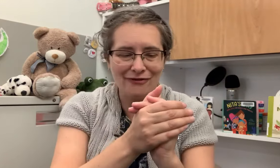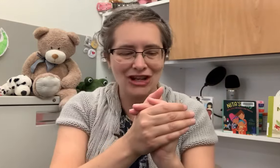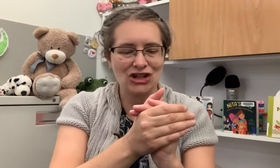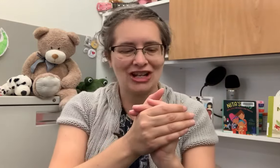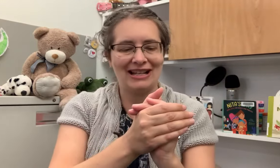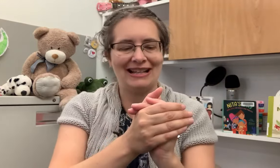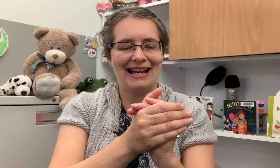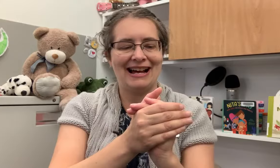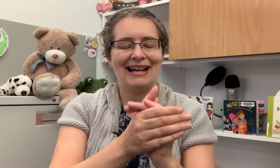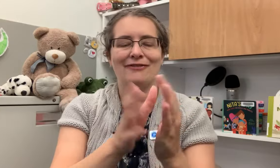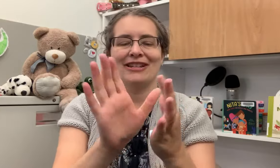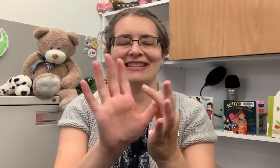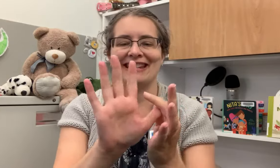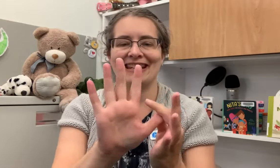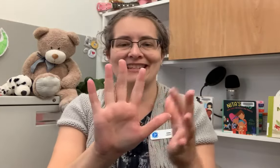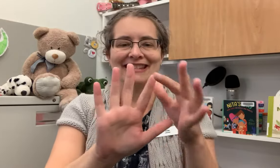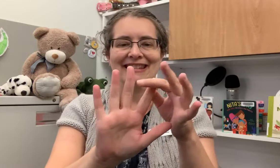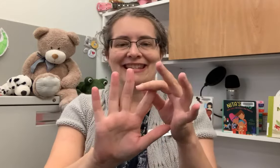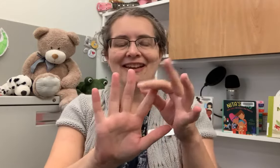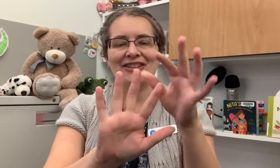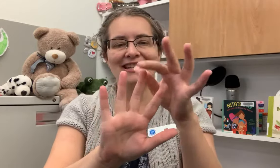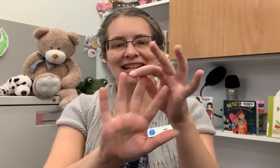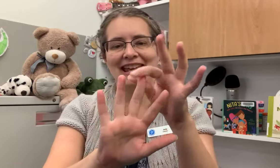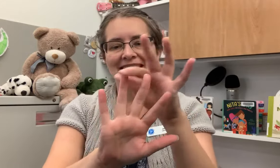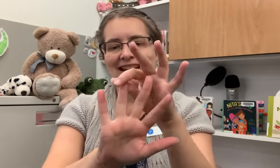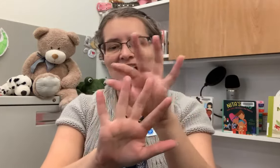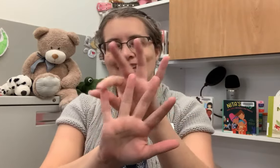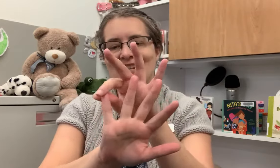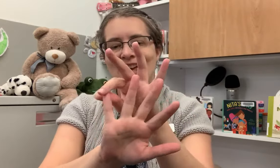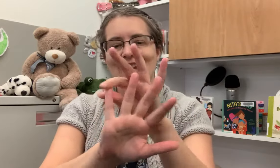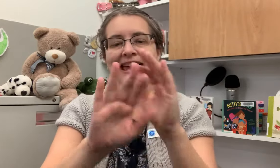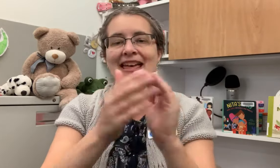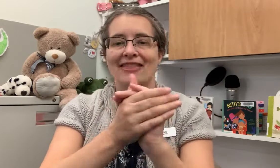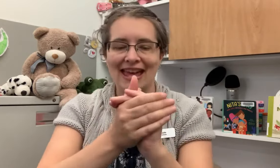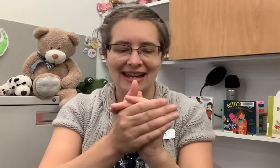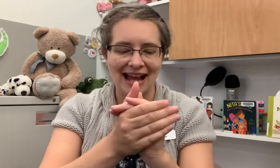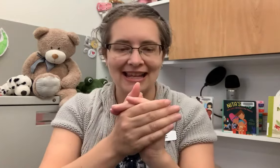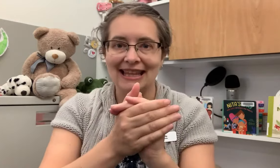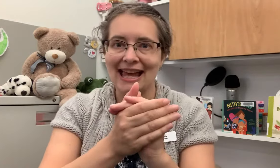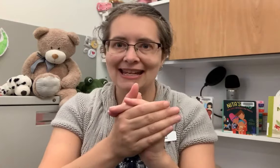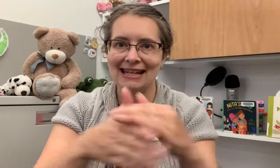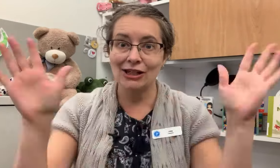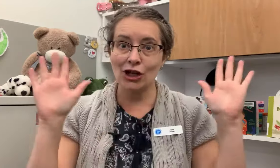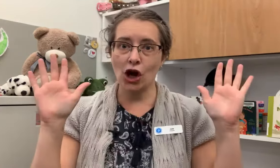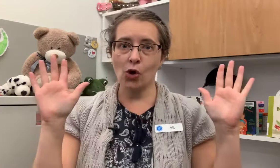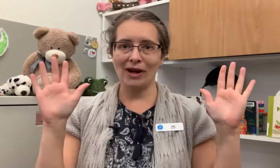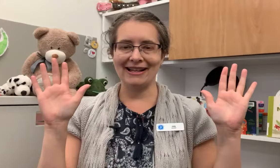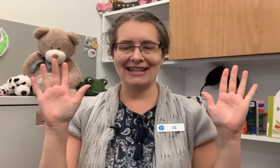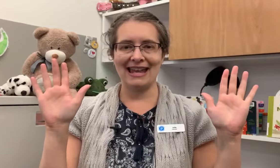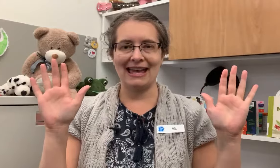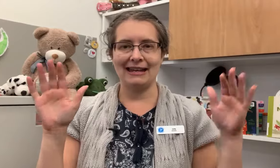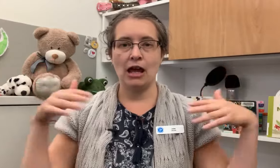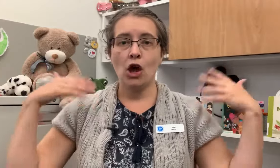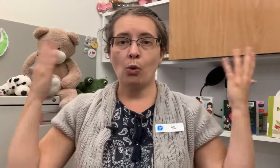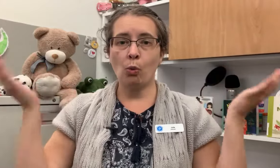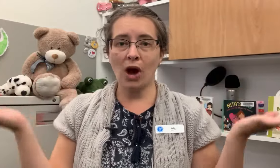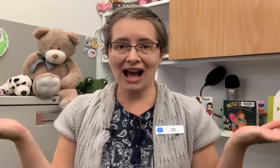Fish Alive, 6, 7, 8, 9, 10, then I let it go again. Why